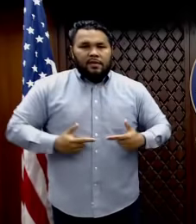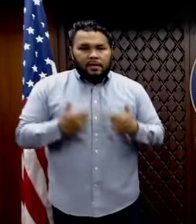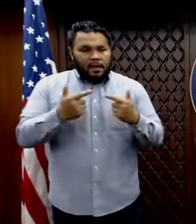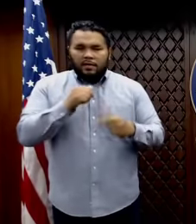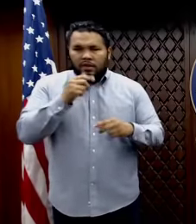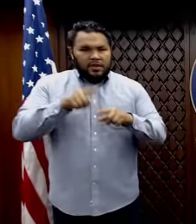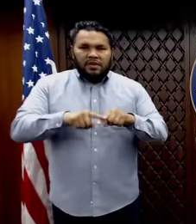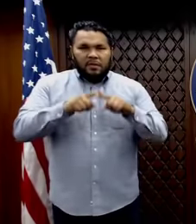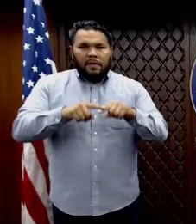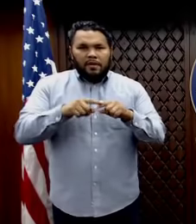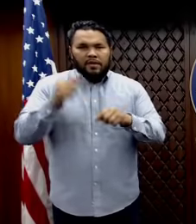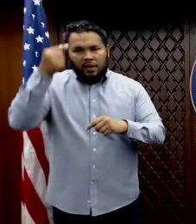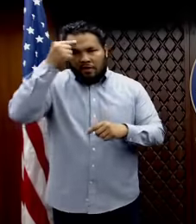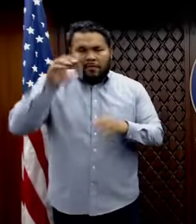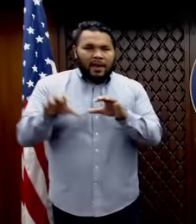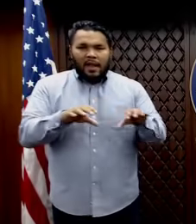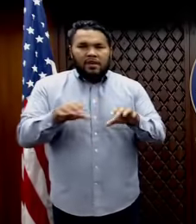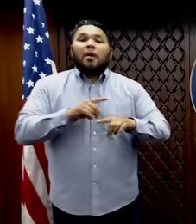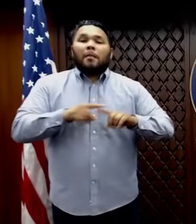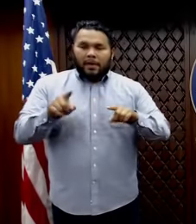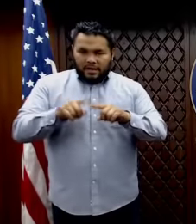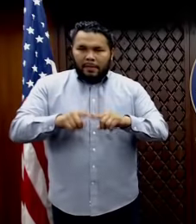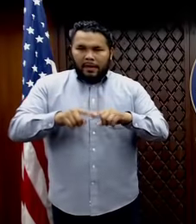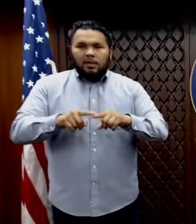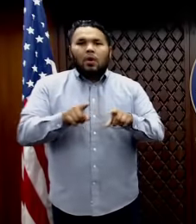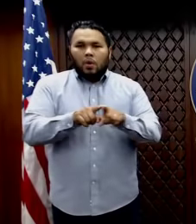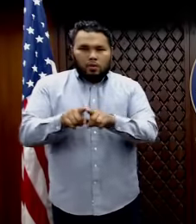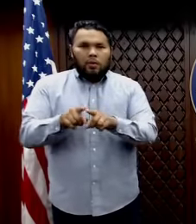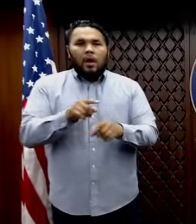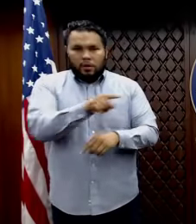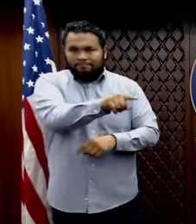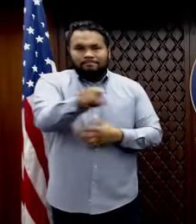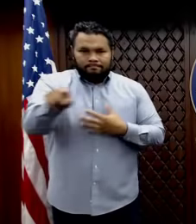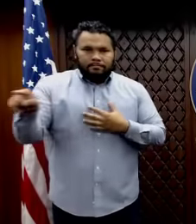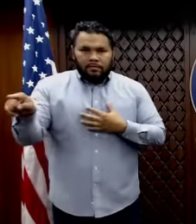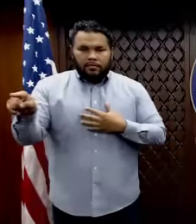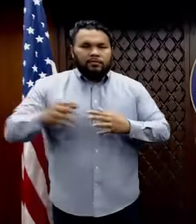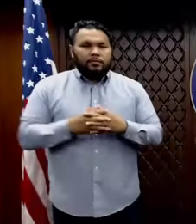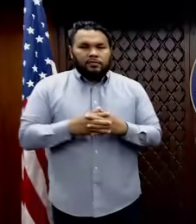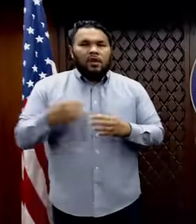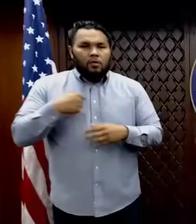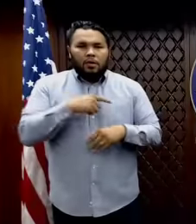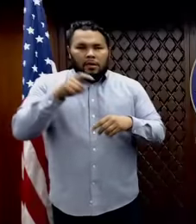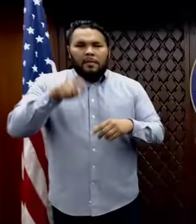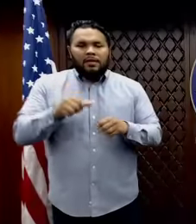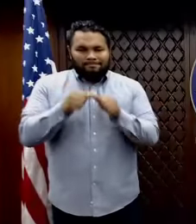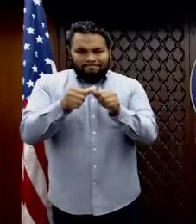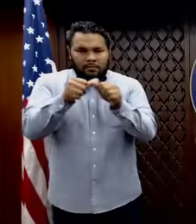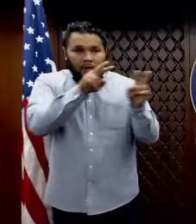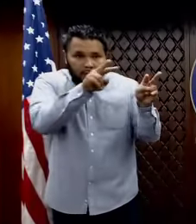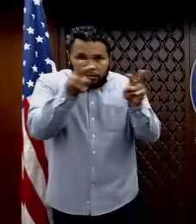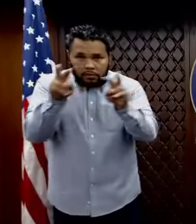it depends on all of you. We must remain vigilant, but we also must remember that